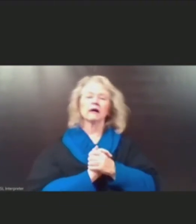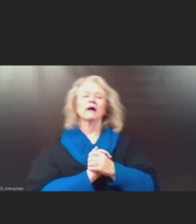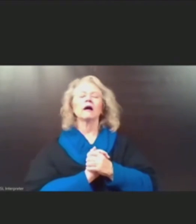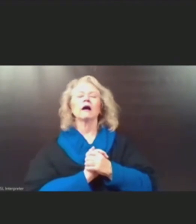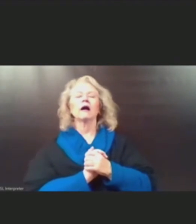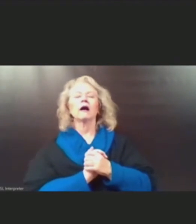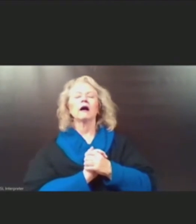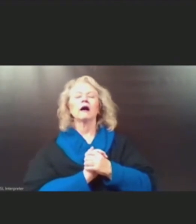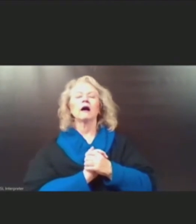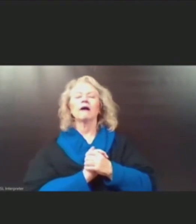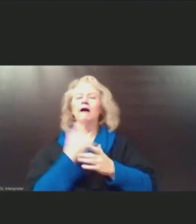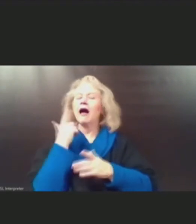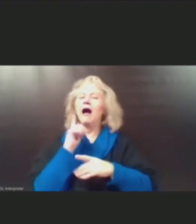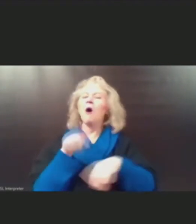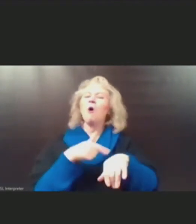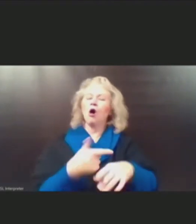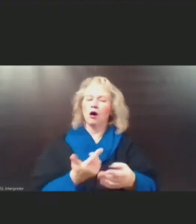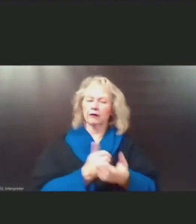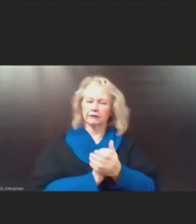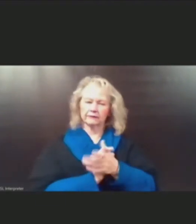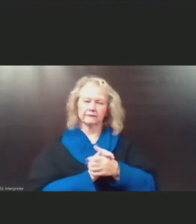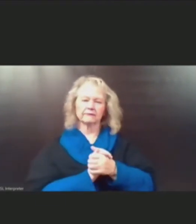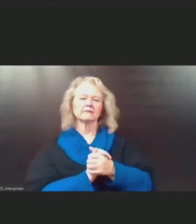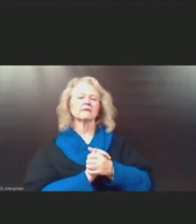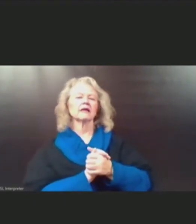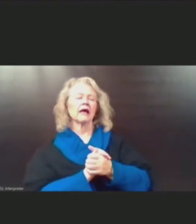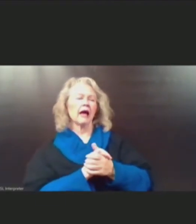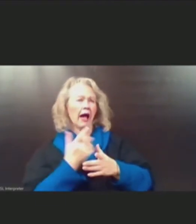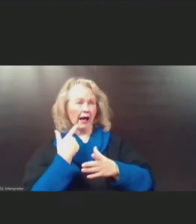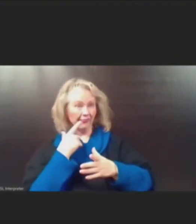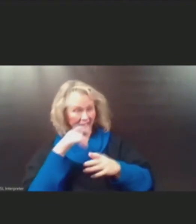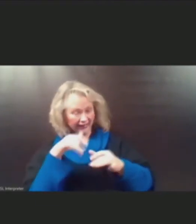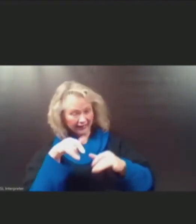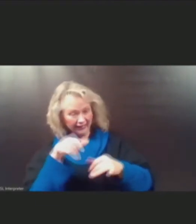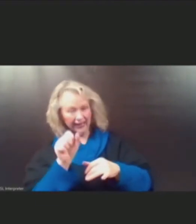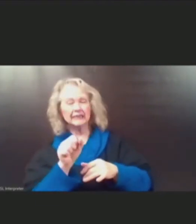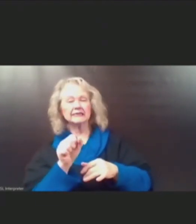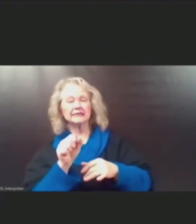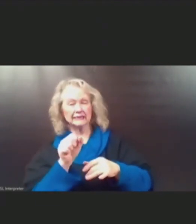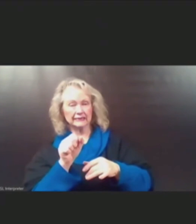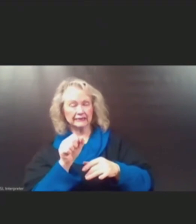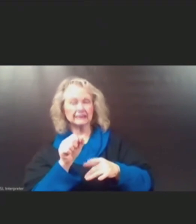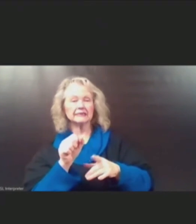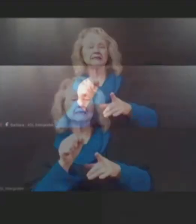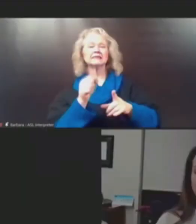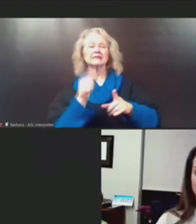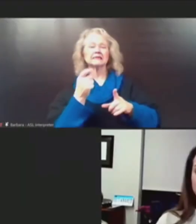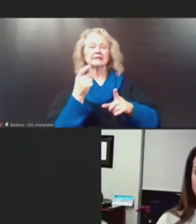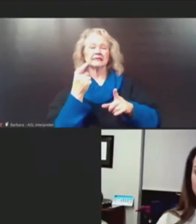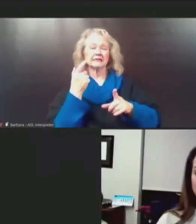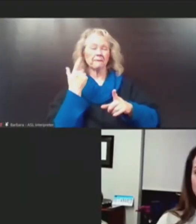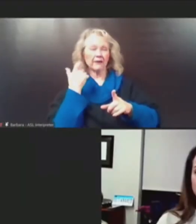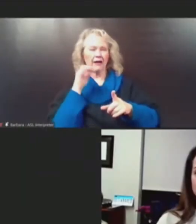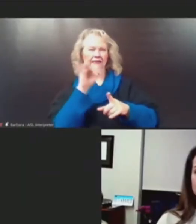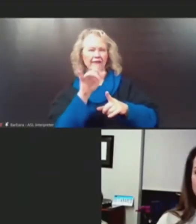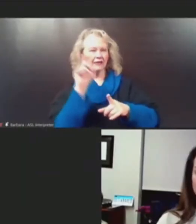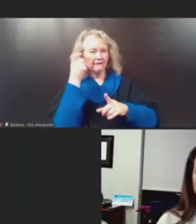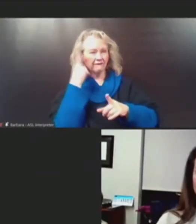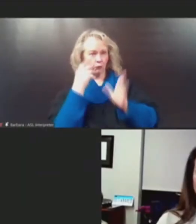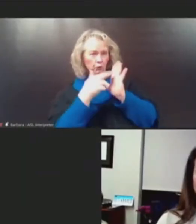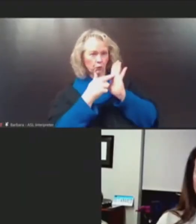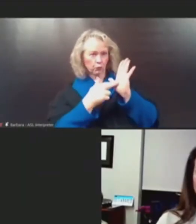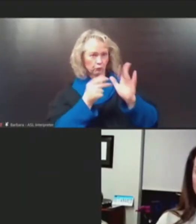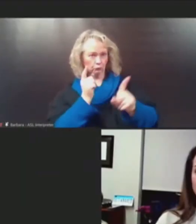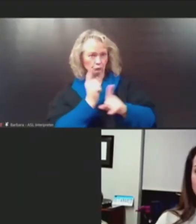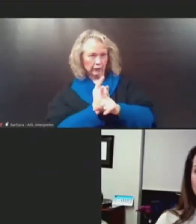And for how long? I believe the answer to that is yes, Manisha. Uh, that may be subject to some federal rules as well, you know?